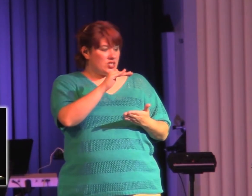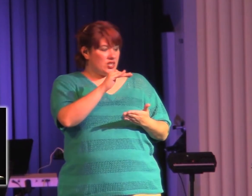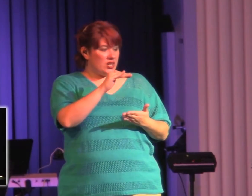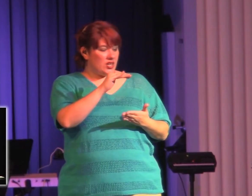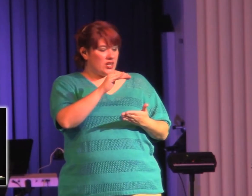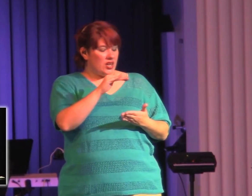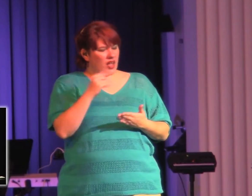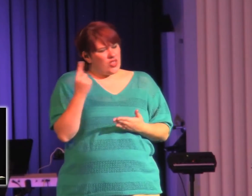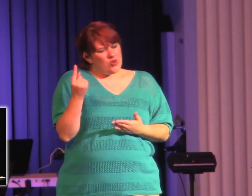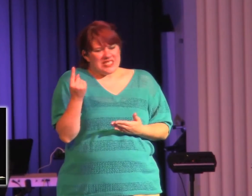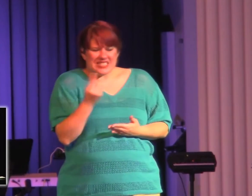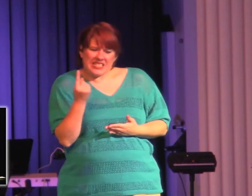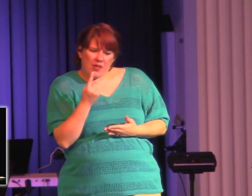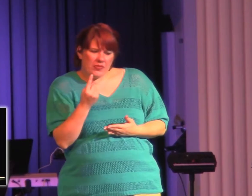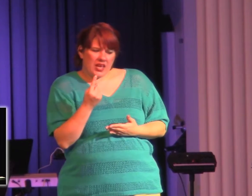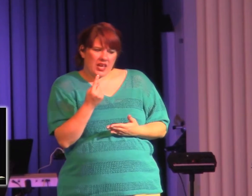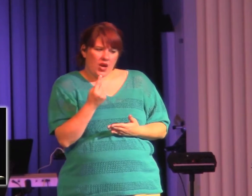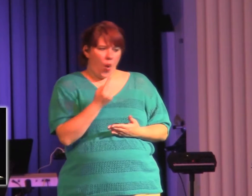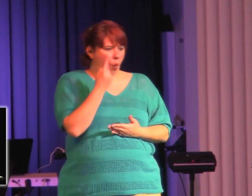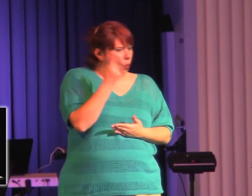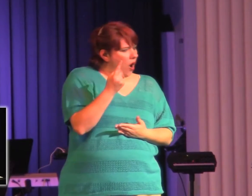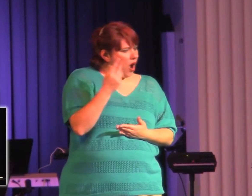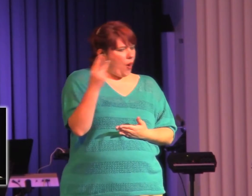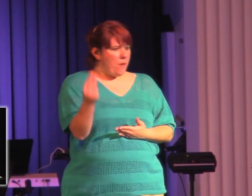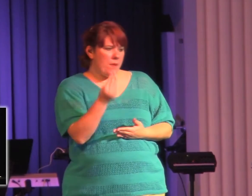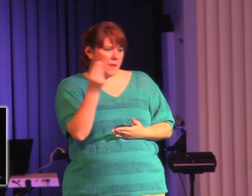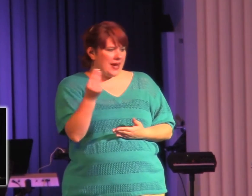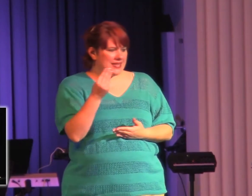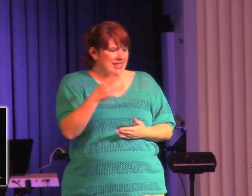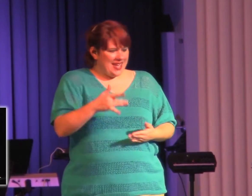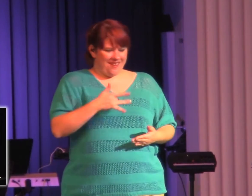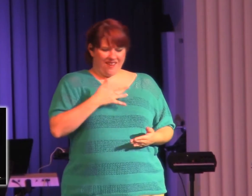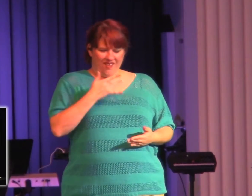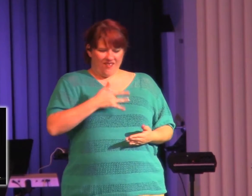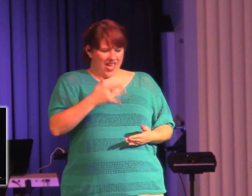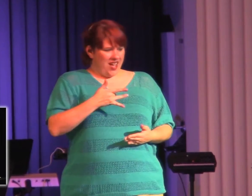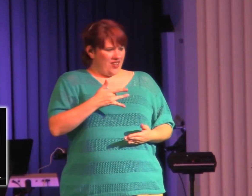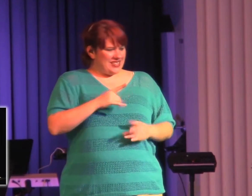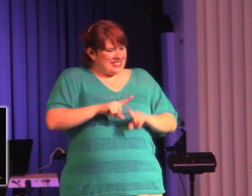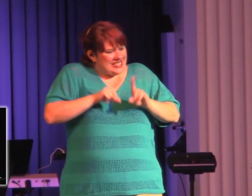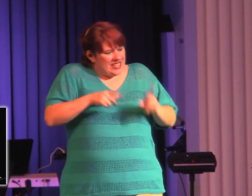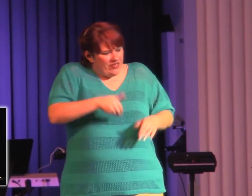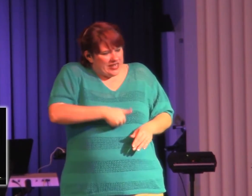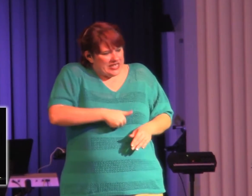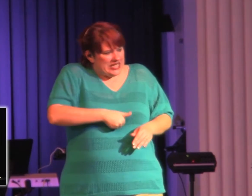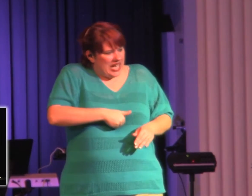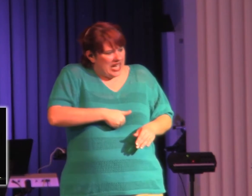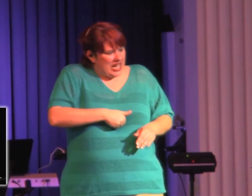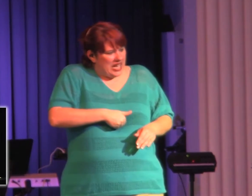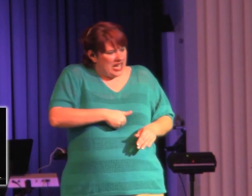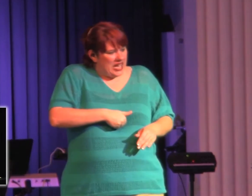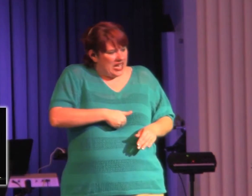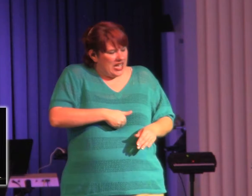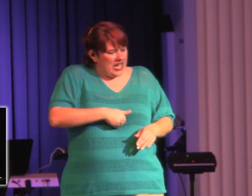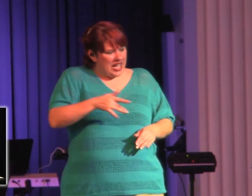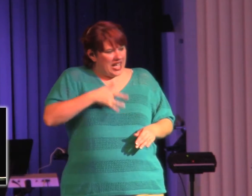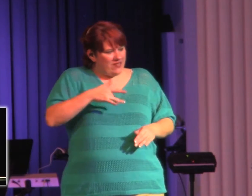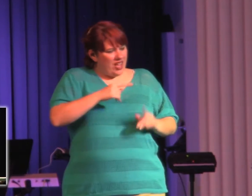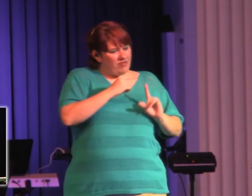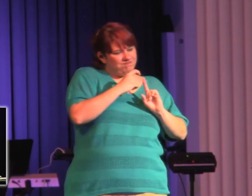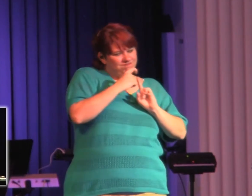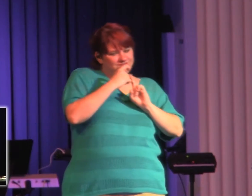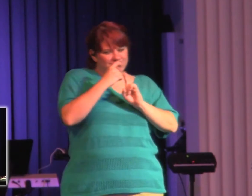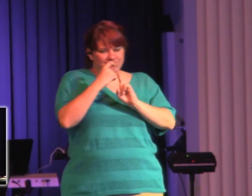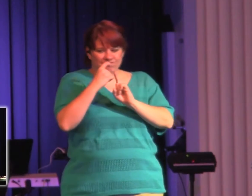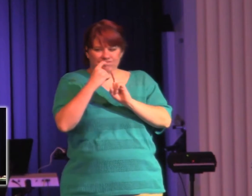something on that Monday that brought me to that point of giving my life and giving myself 100% over to Jesus Christ. As he